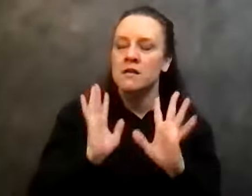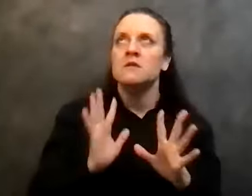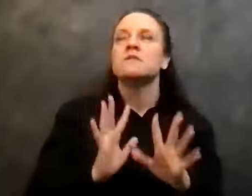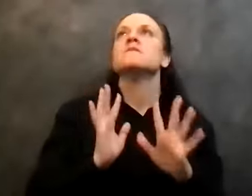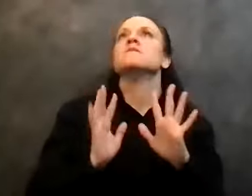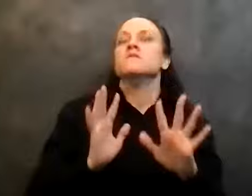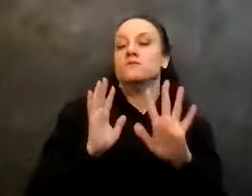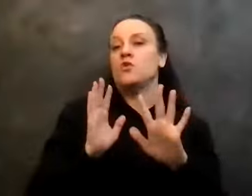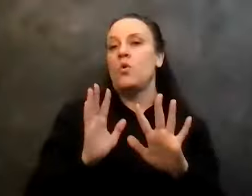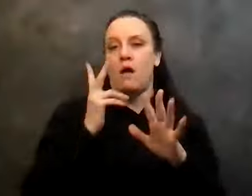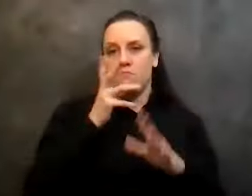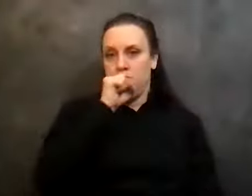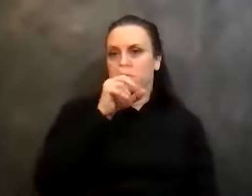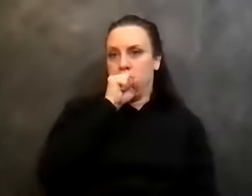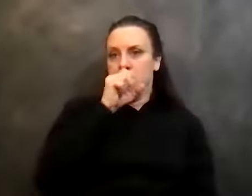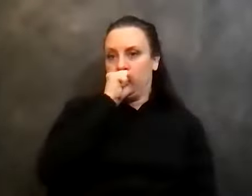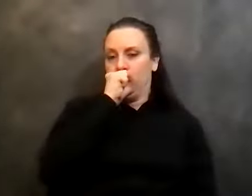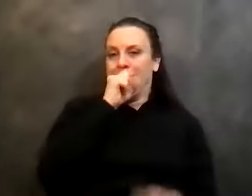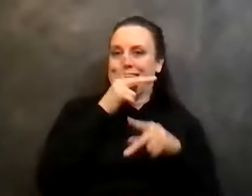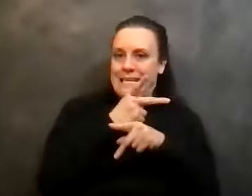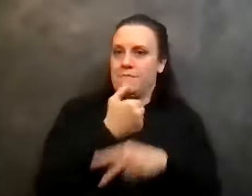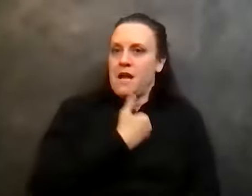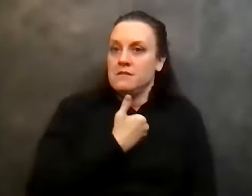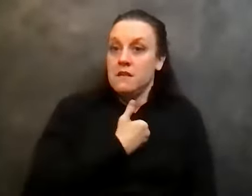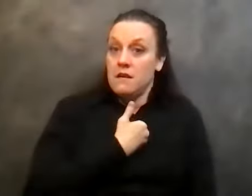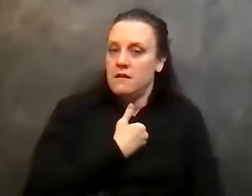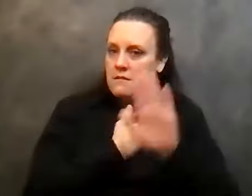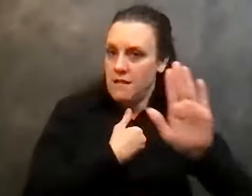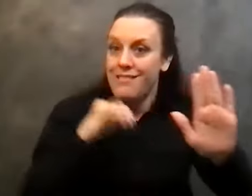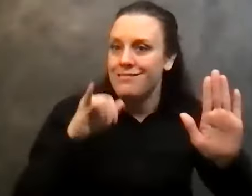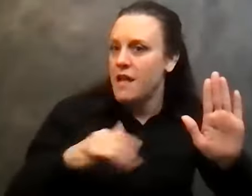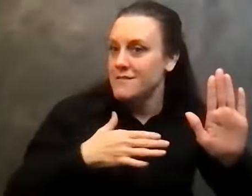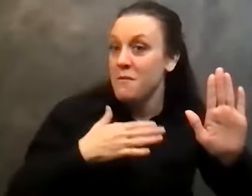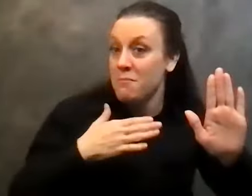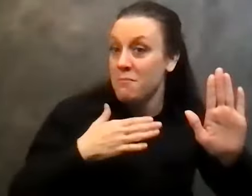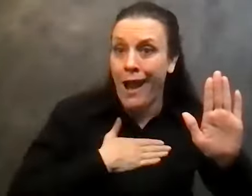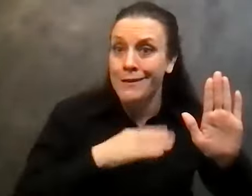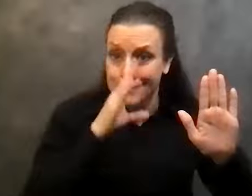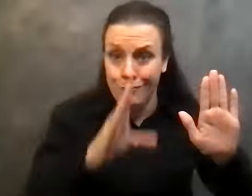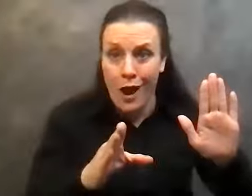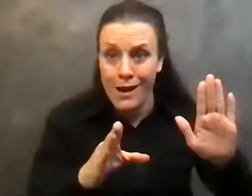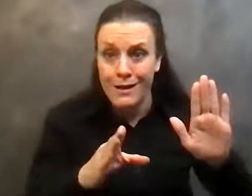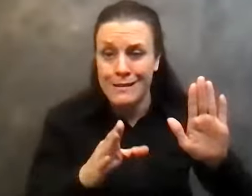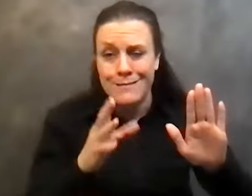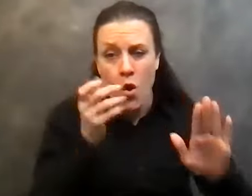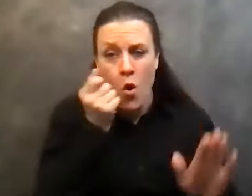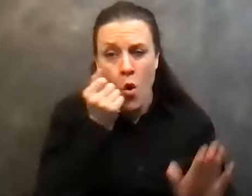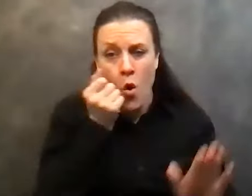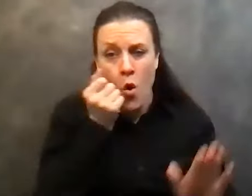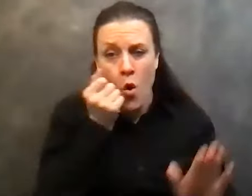all to myself. Now that's my sobriety. Okay. Hanging on by a thread.